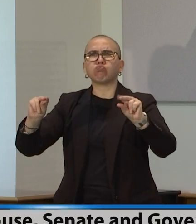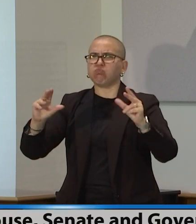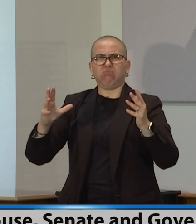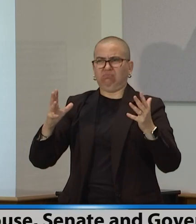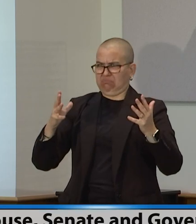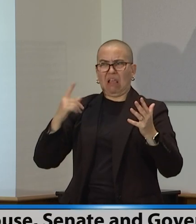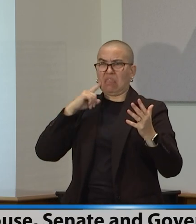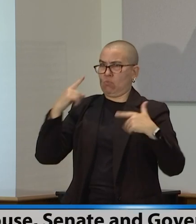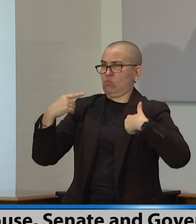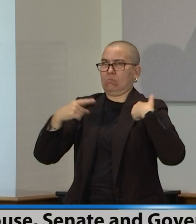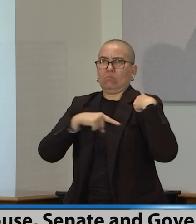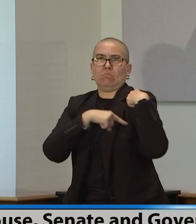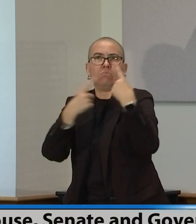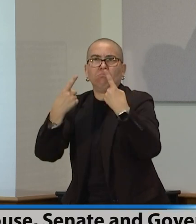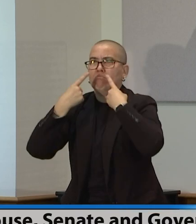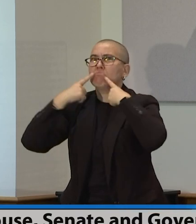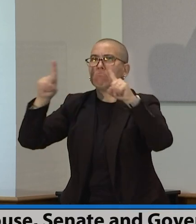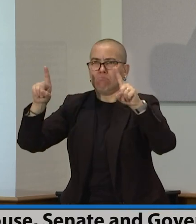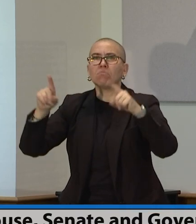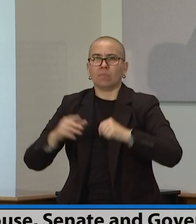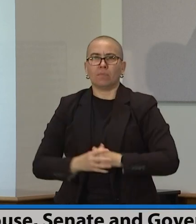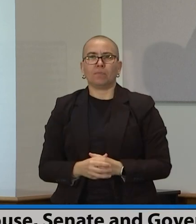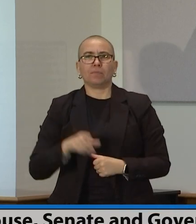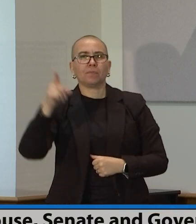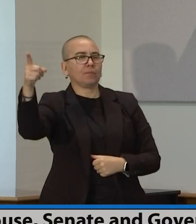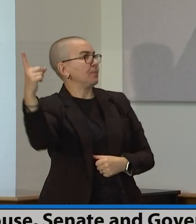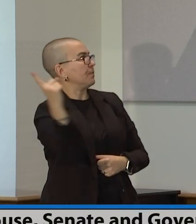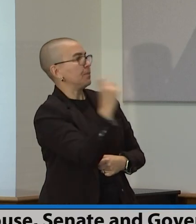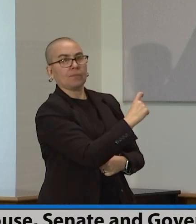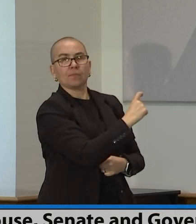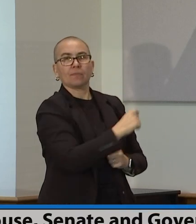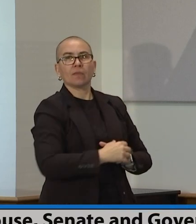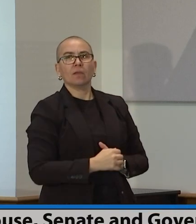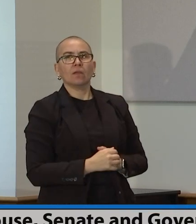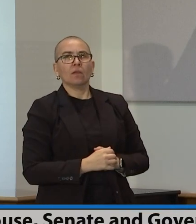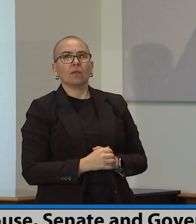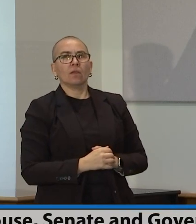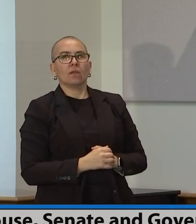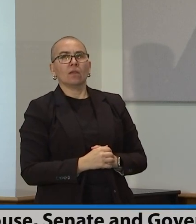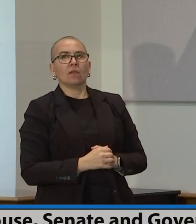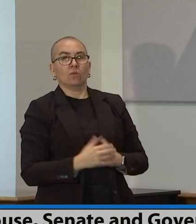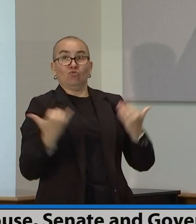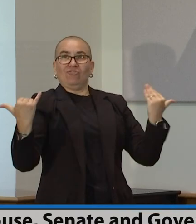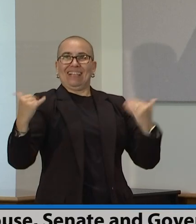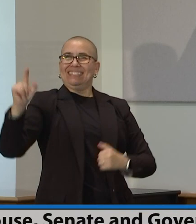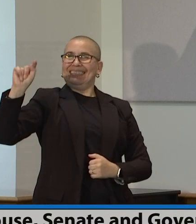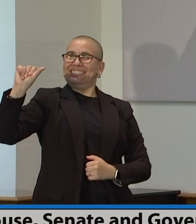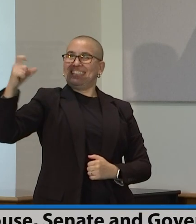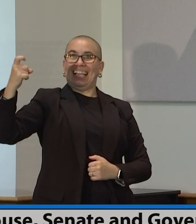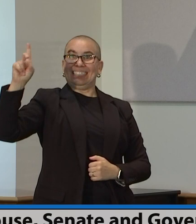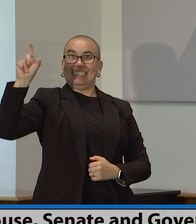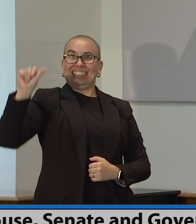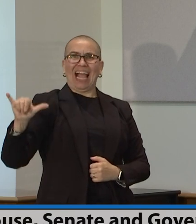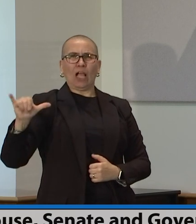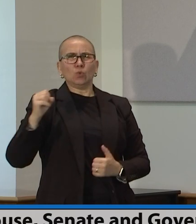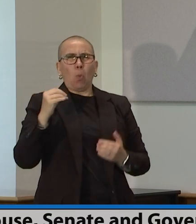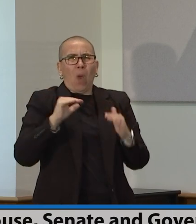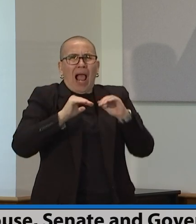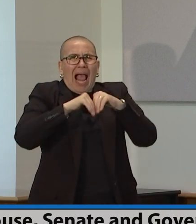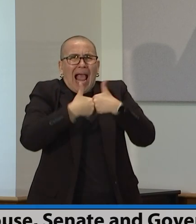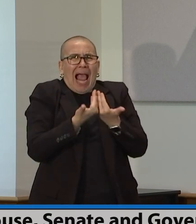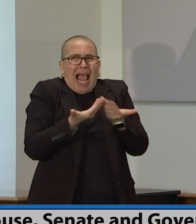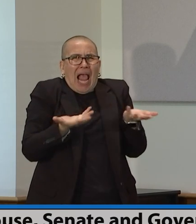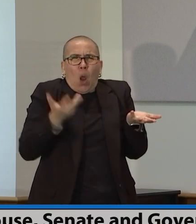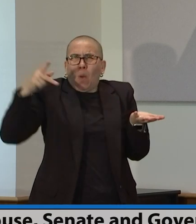It's tax day. How do the mechanics of the PPP and UI forgiveness